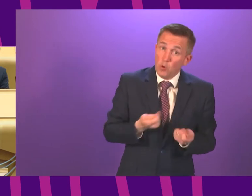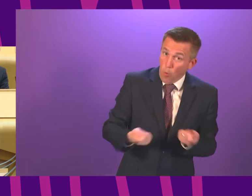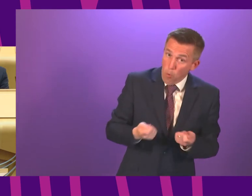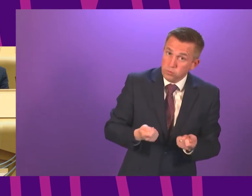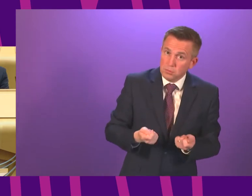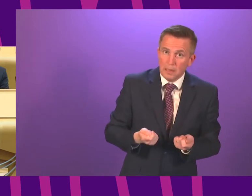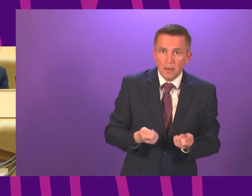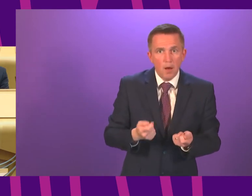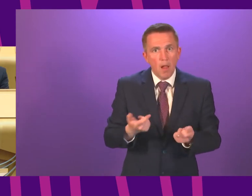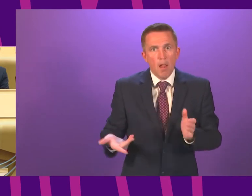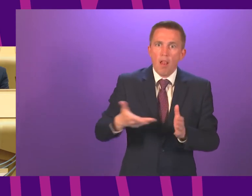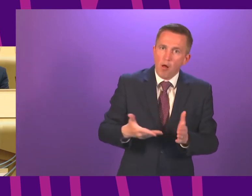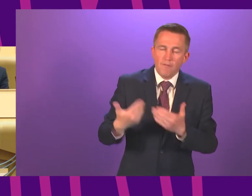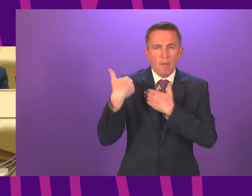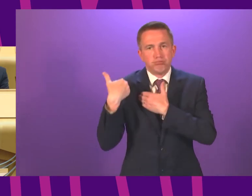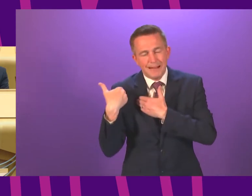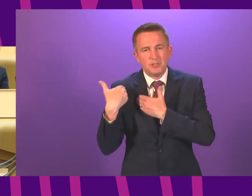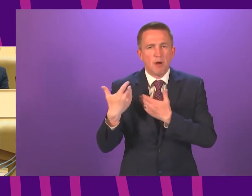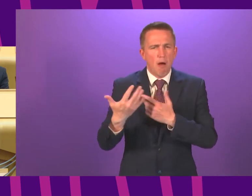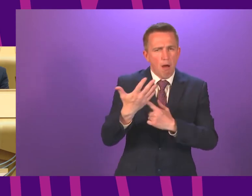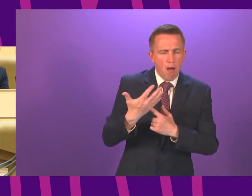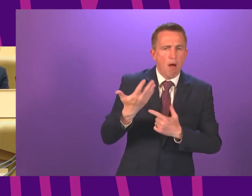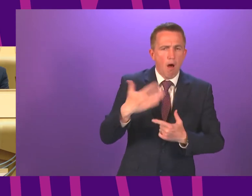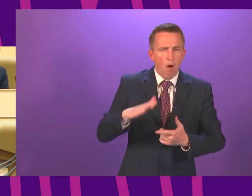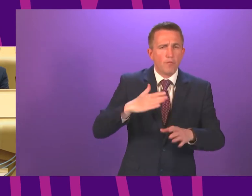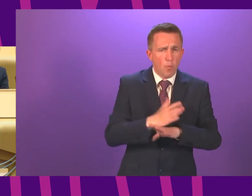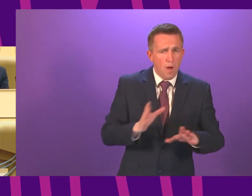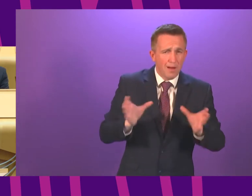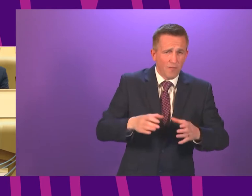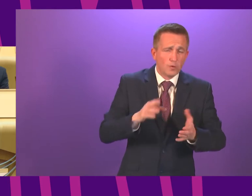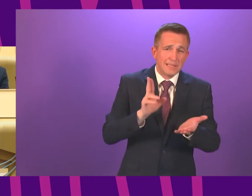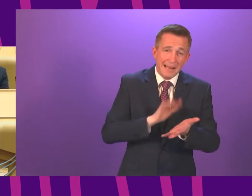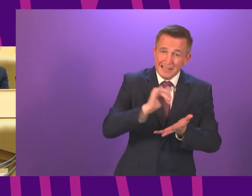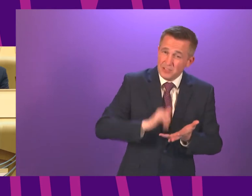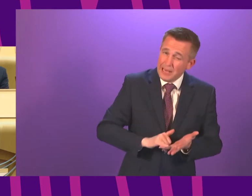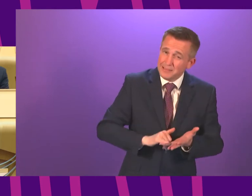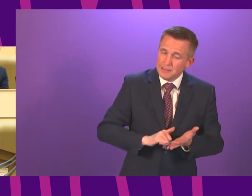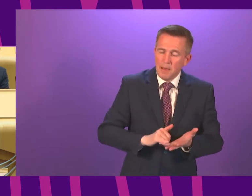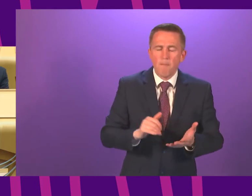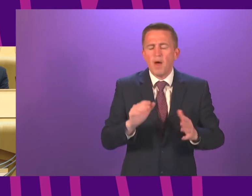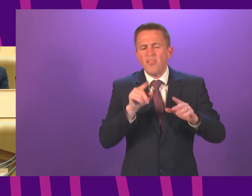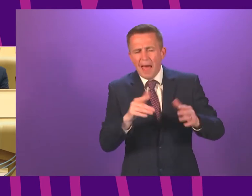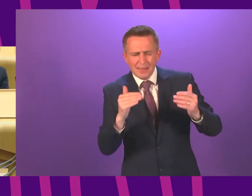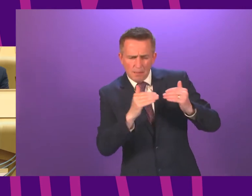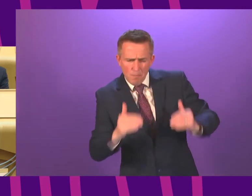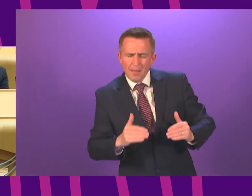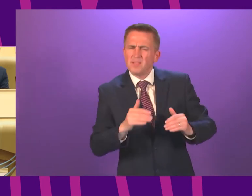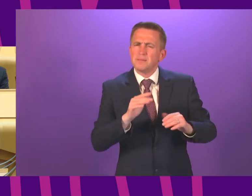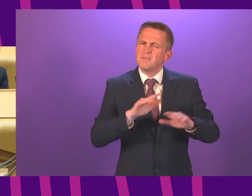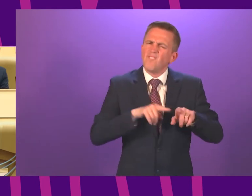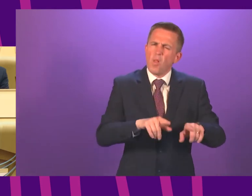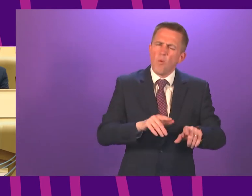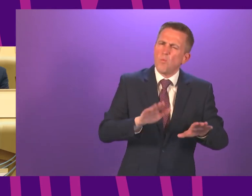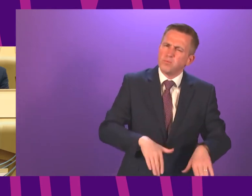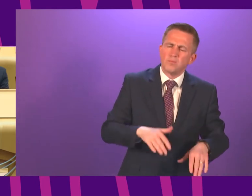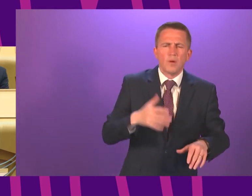pressure on the workforce, that shouldn't be our benchmark. Anything remotely like that, again, would set back our efforts to get